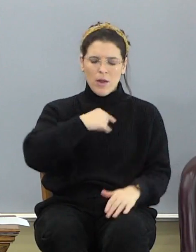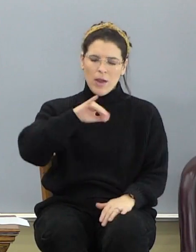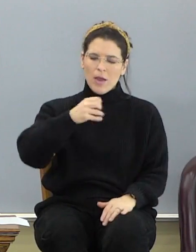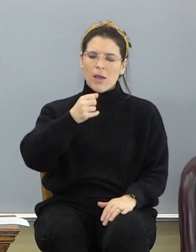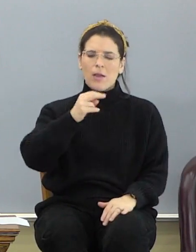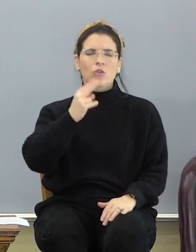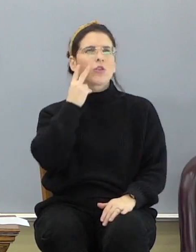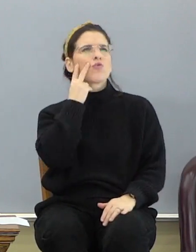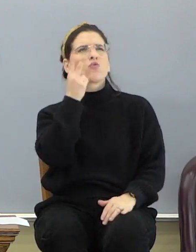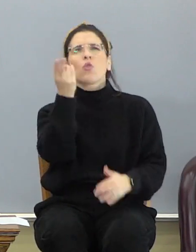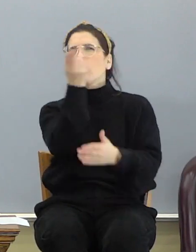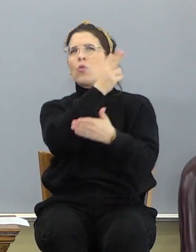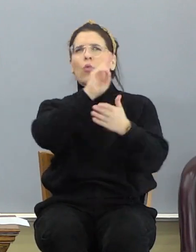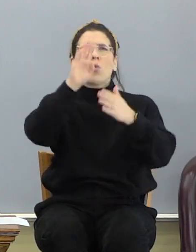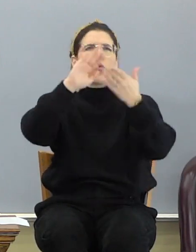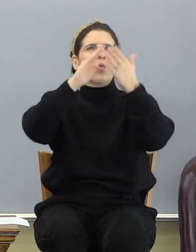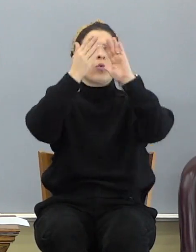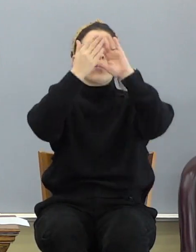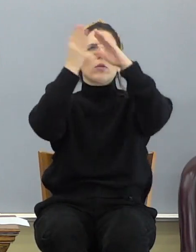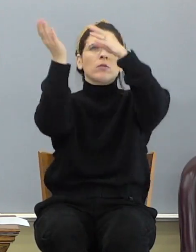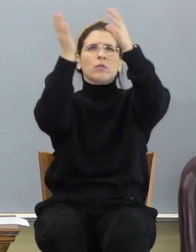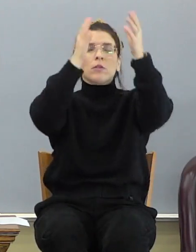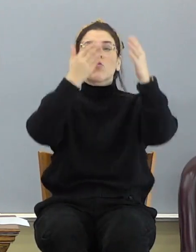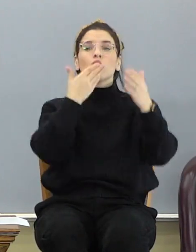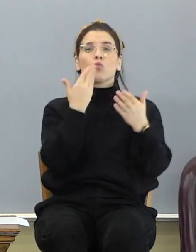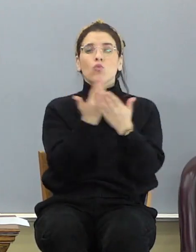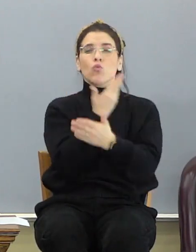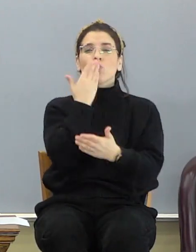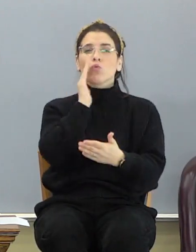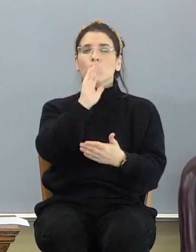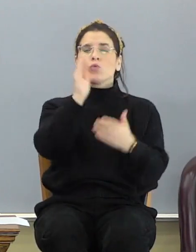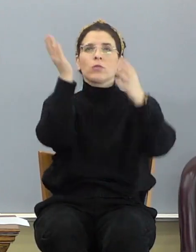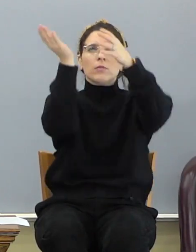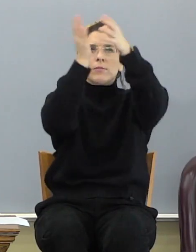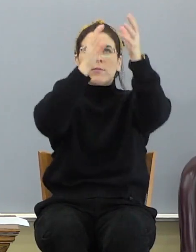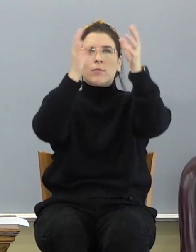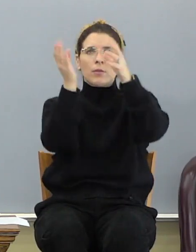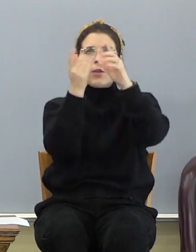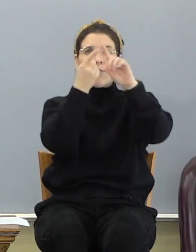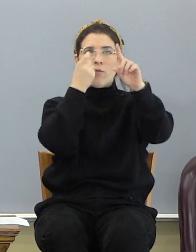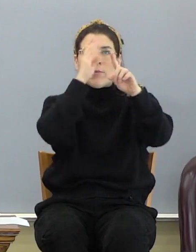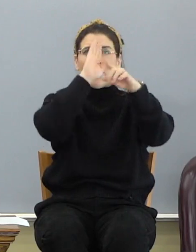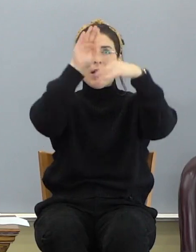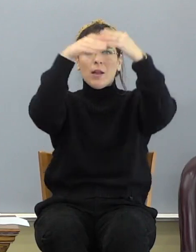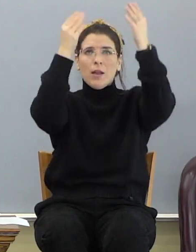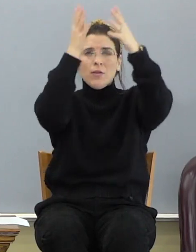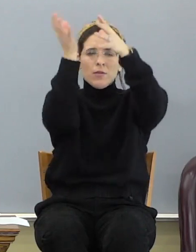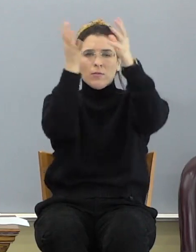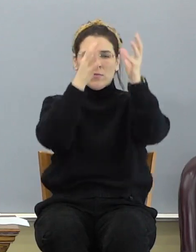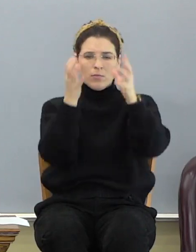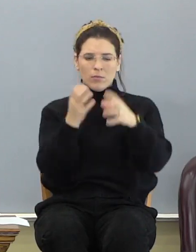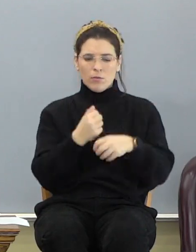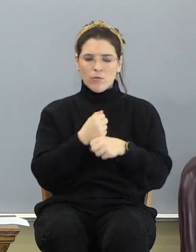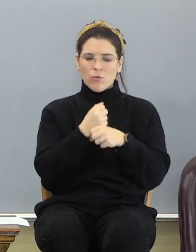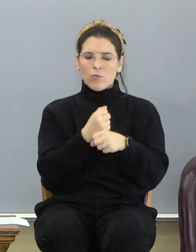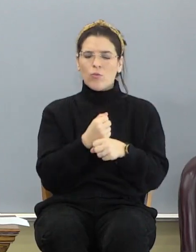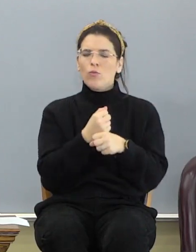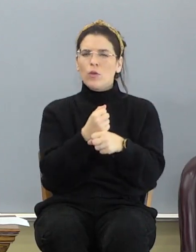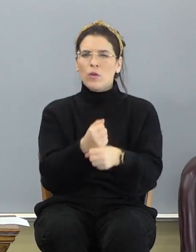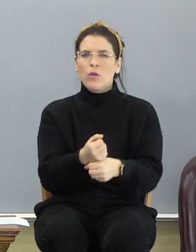saw the holy city, New Jerusalem, coming down from God out of heaven, prepared for a bride